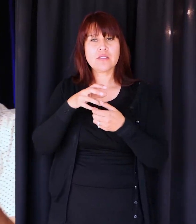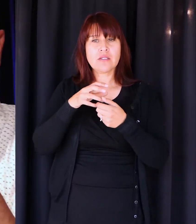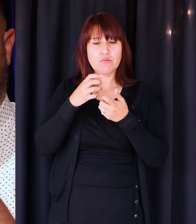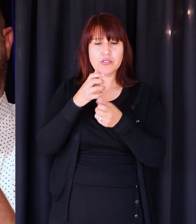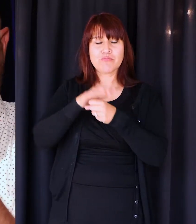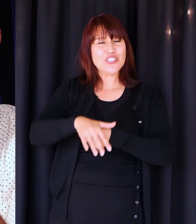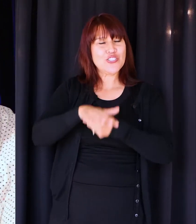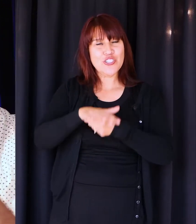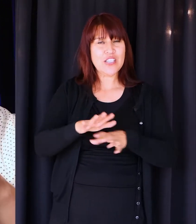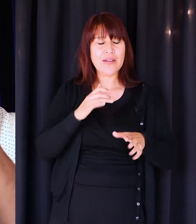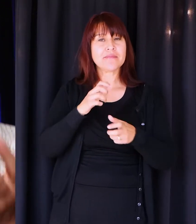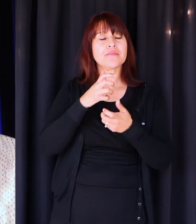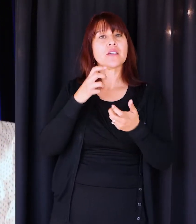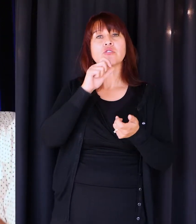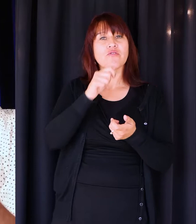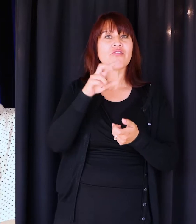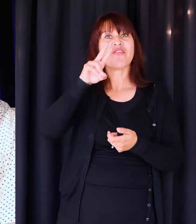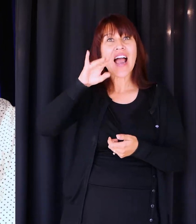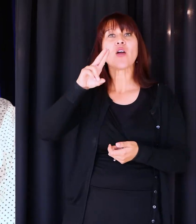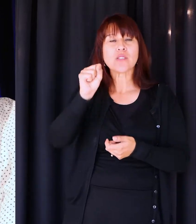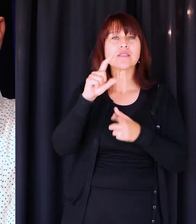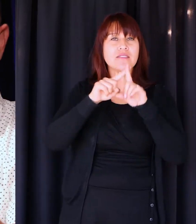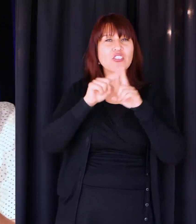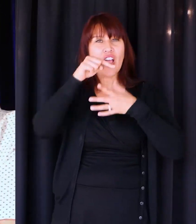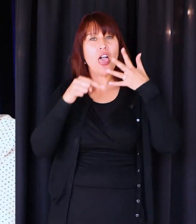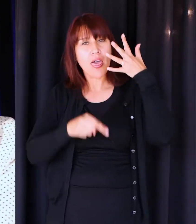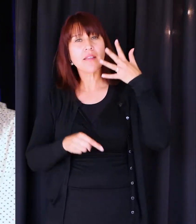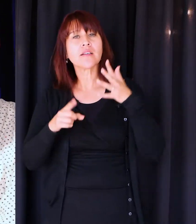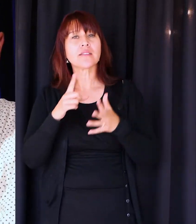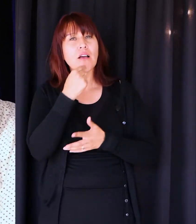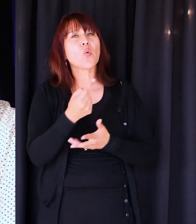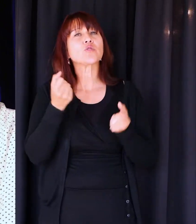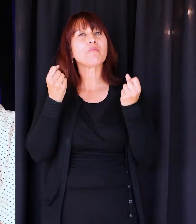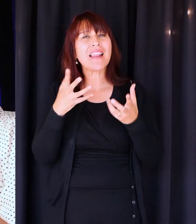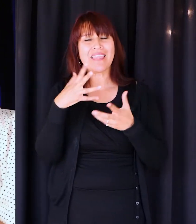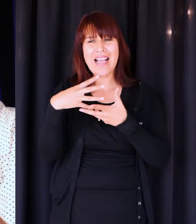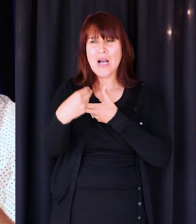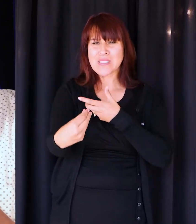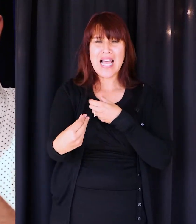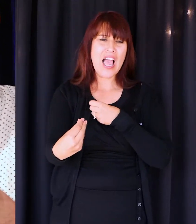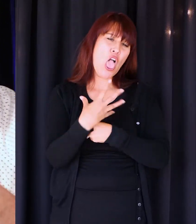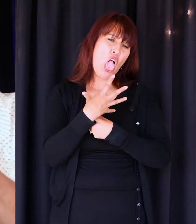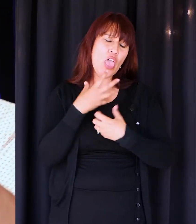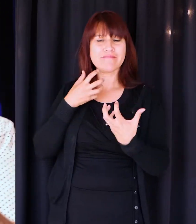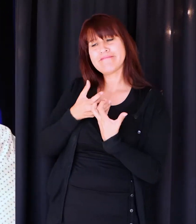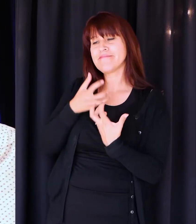on the outside, economic turmoil on the outside, virus. I'm telling you, it says, all that stuff on the outside just moves and